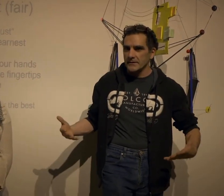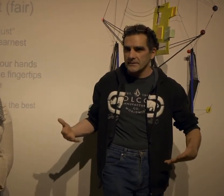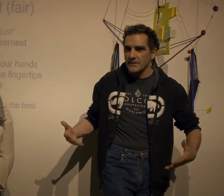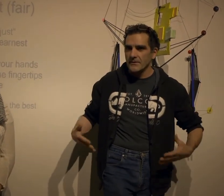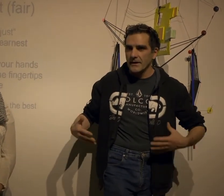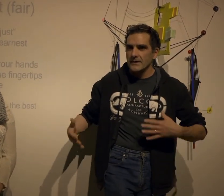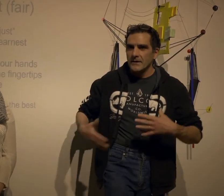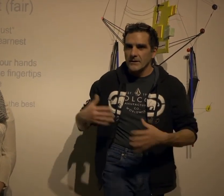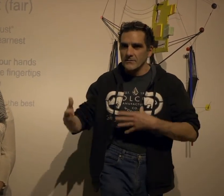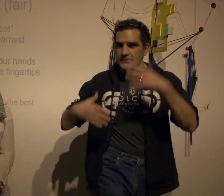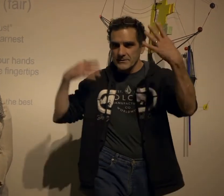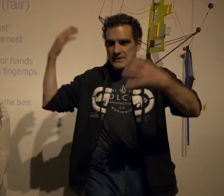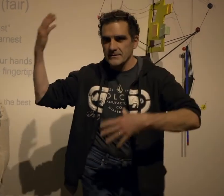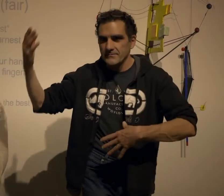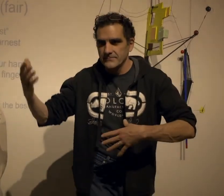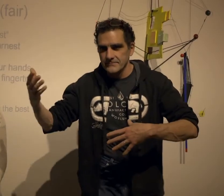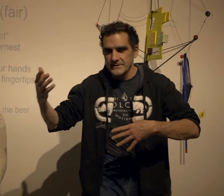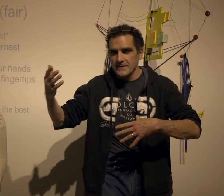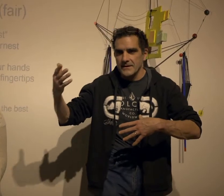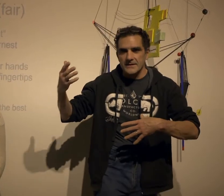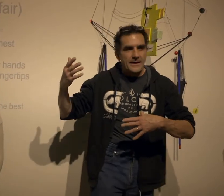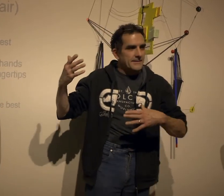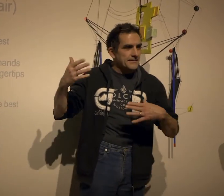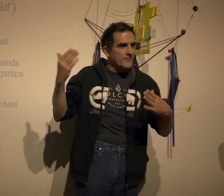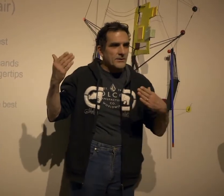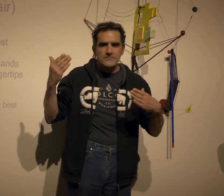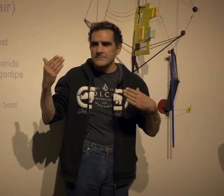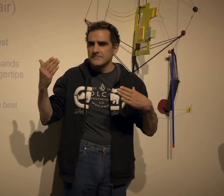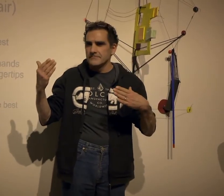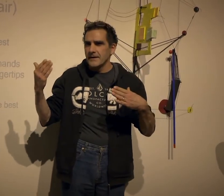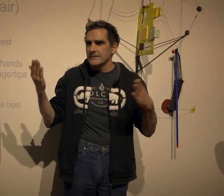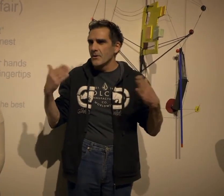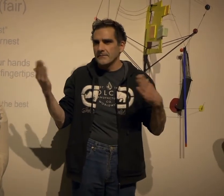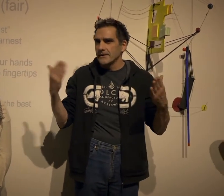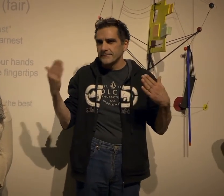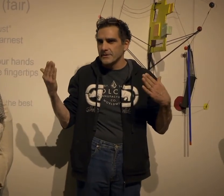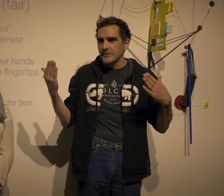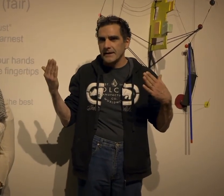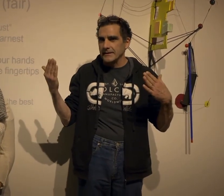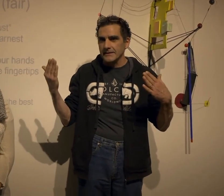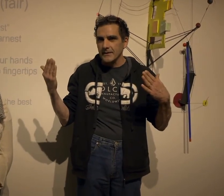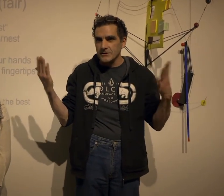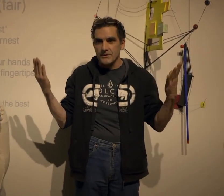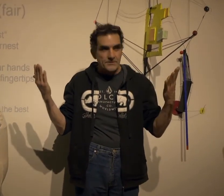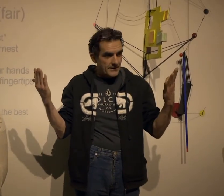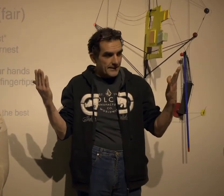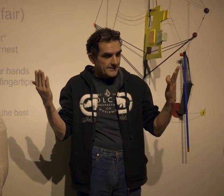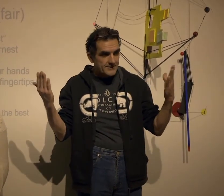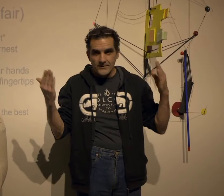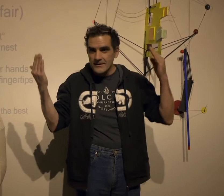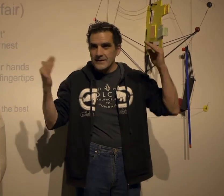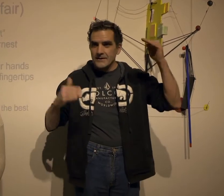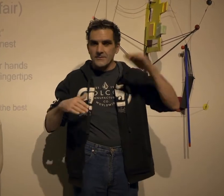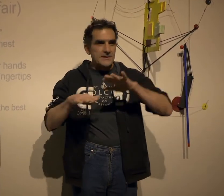in our bodies so that we were just saying things and at some point you might nobody might have communicated anything we just started doing